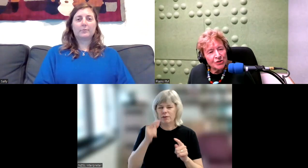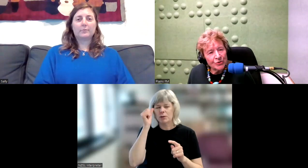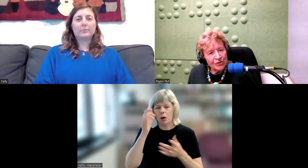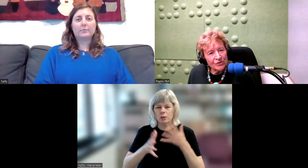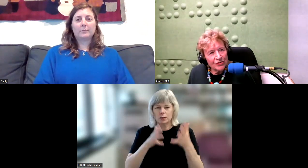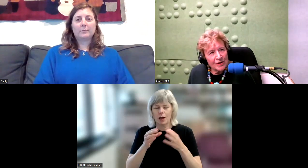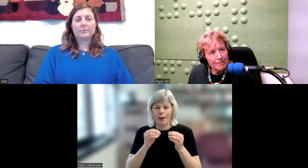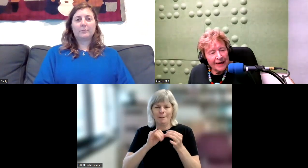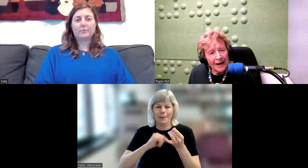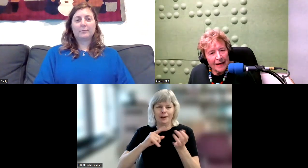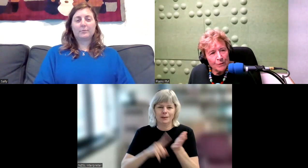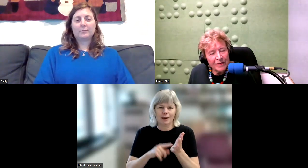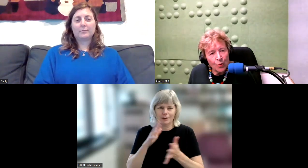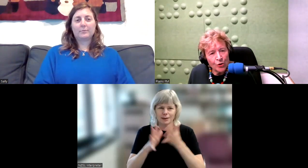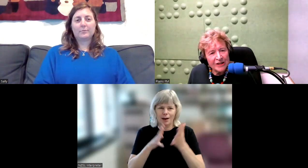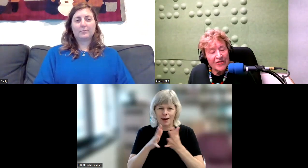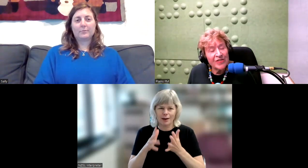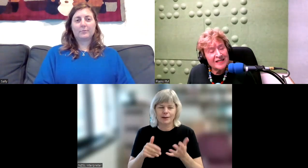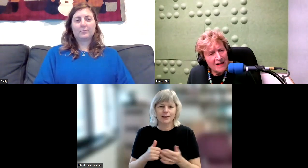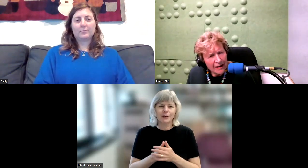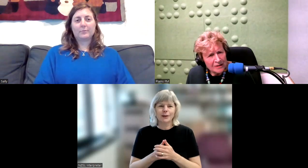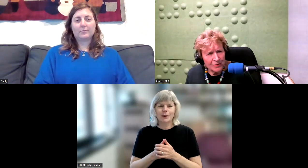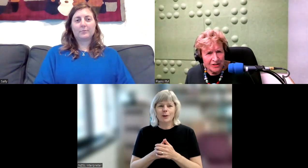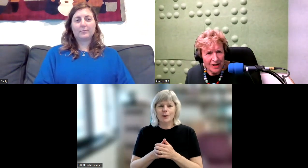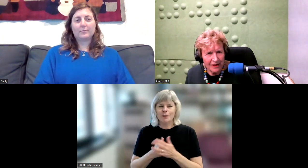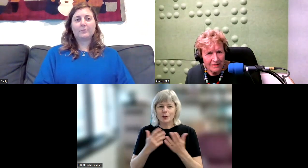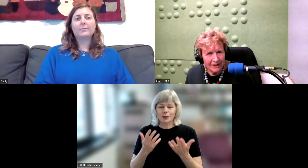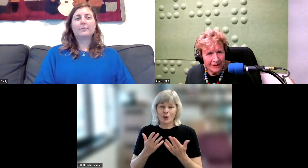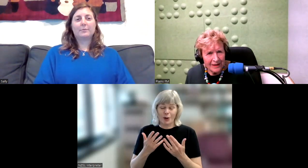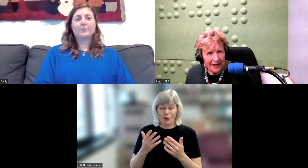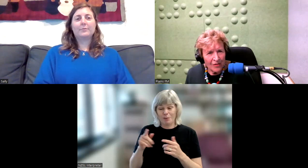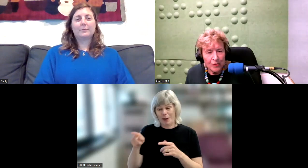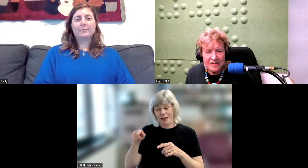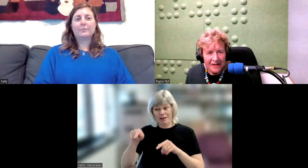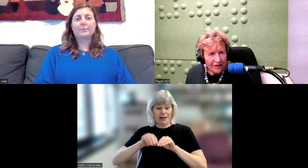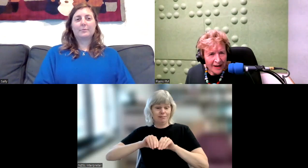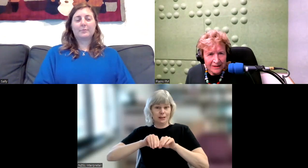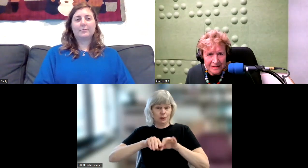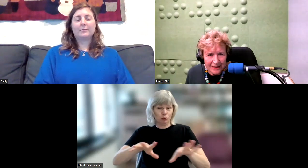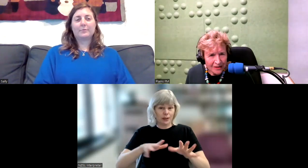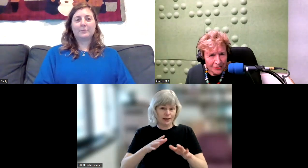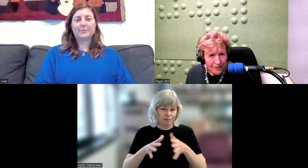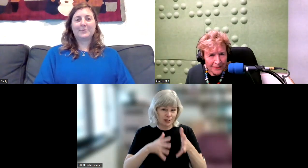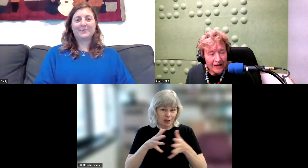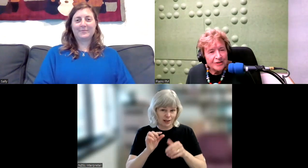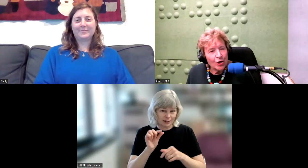children became, when they worked together, they signed to each other, although it was never allowed in the classroom. So